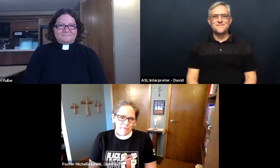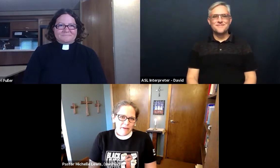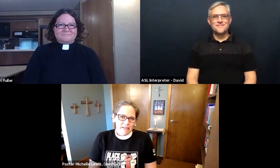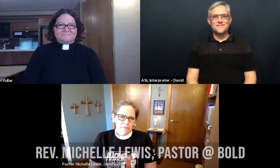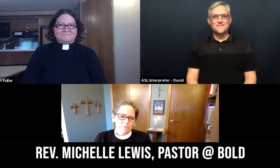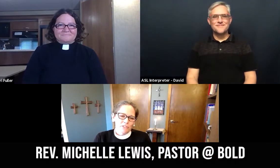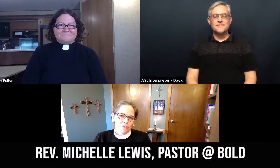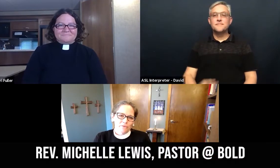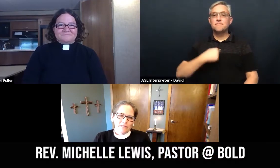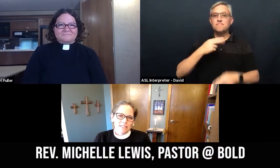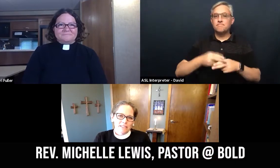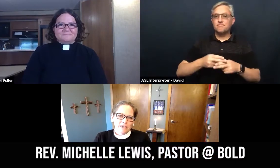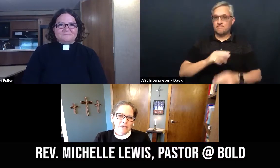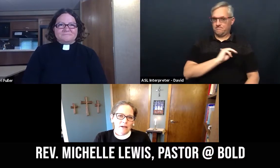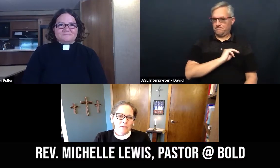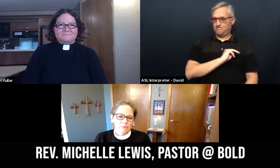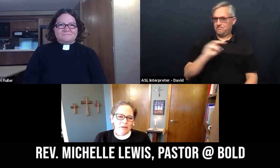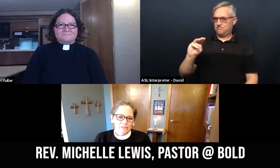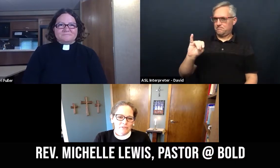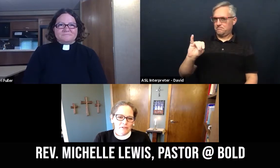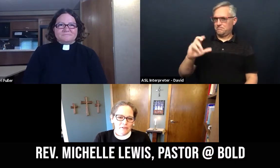My name is Michelle Lewis, and I am the pastor here.